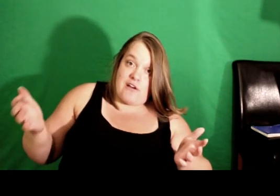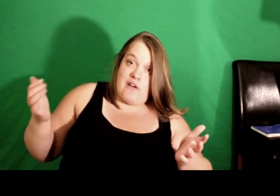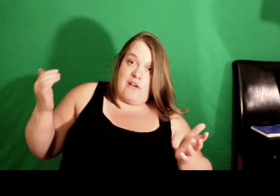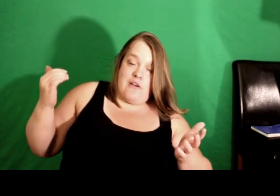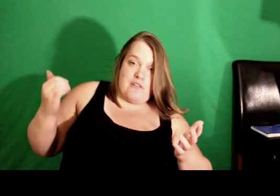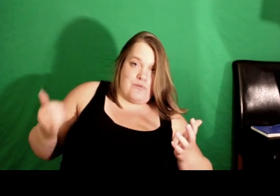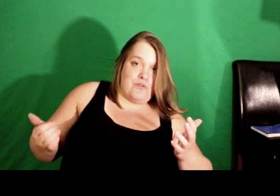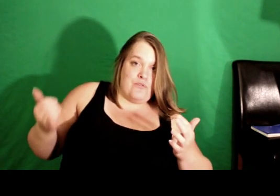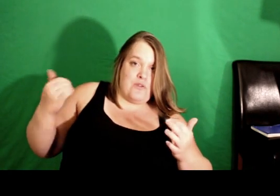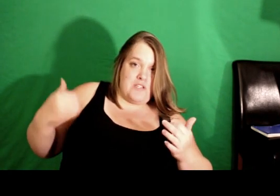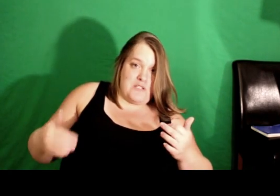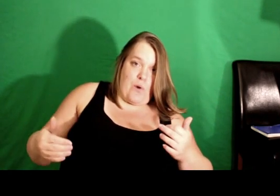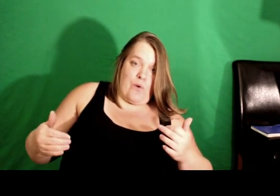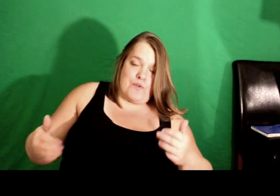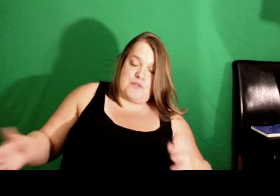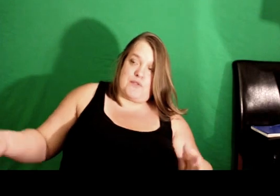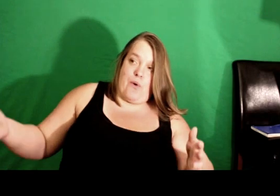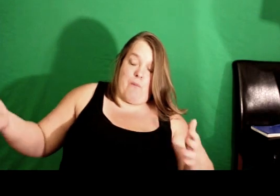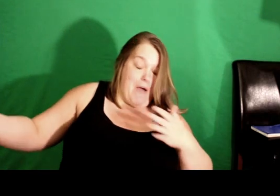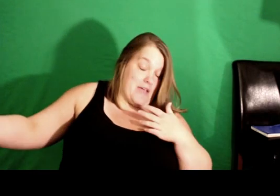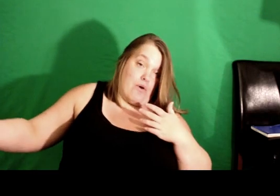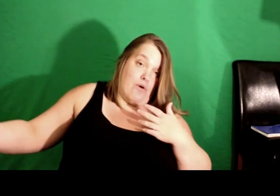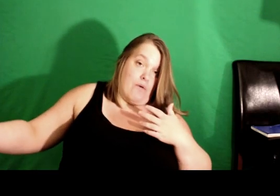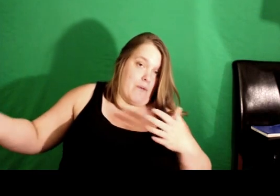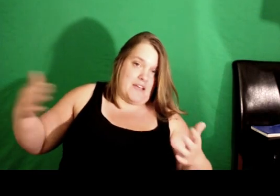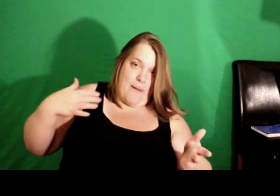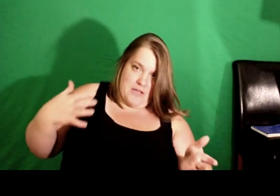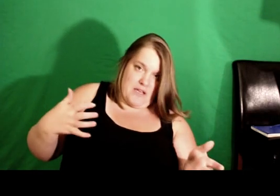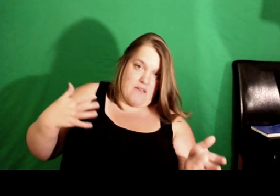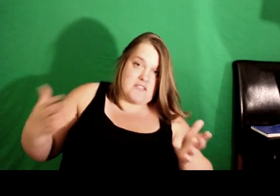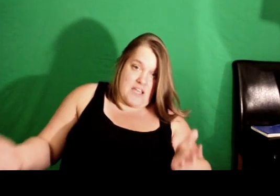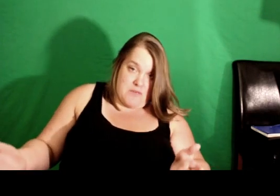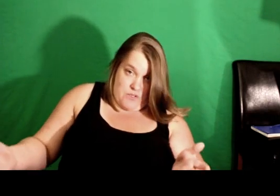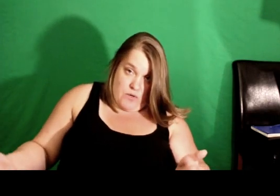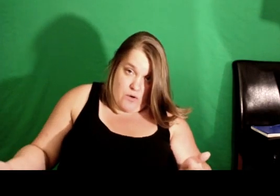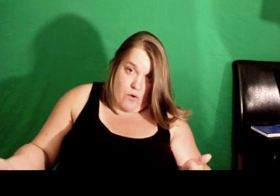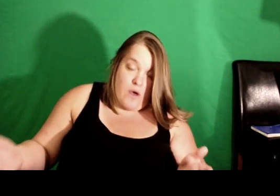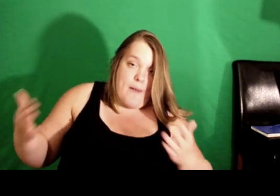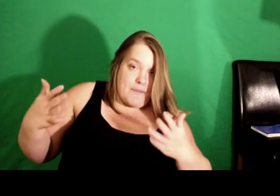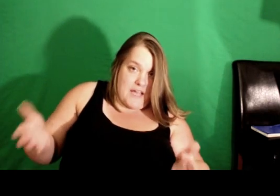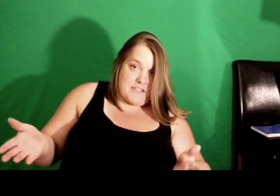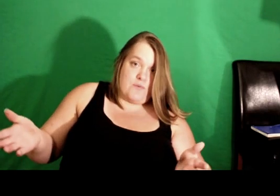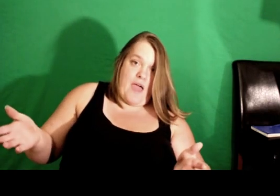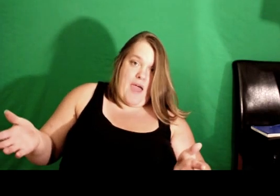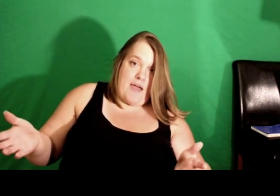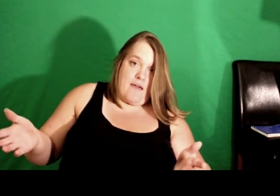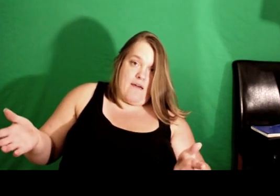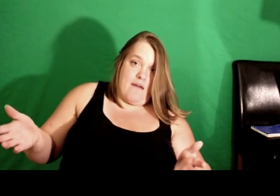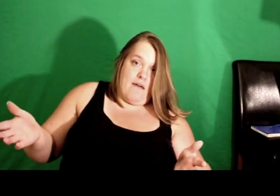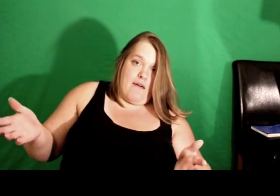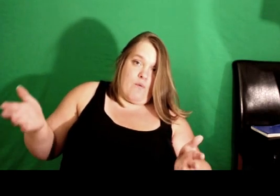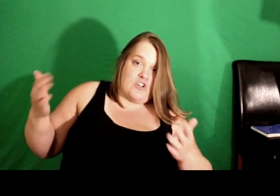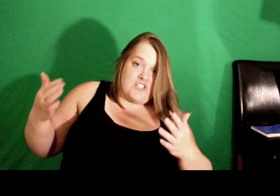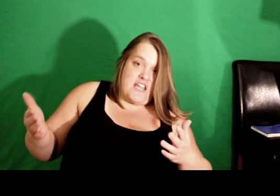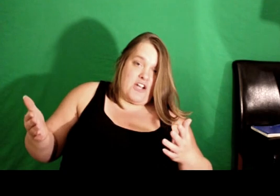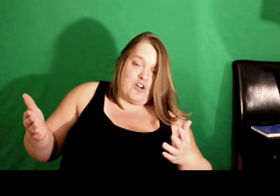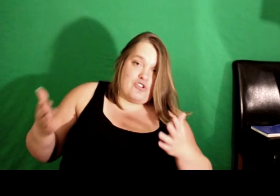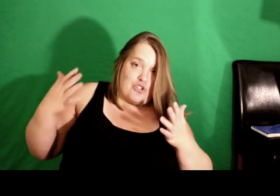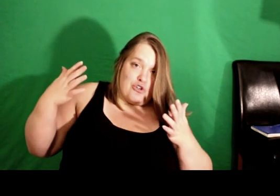through these goals. So my goal might not be the same as your goal, but that's okay. We're just here to